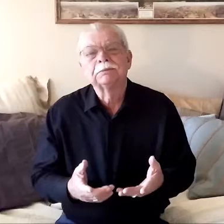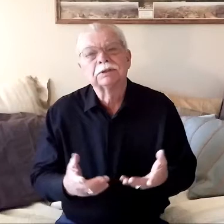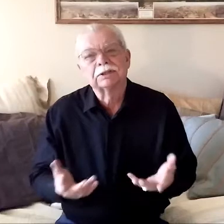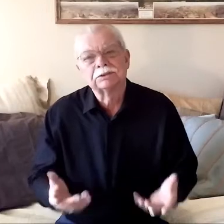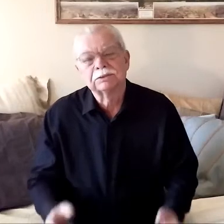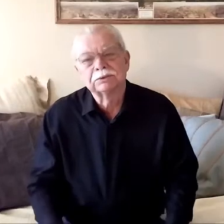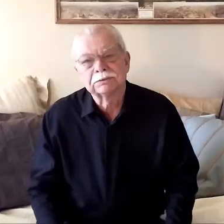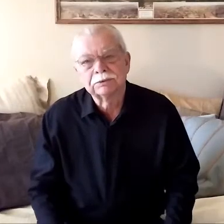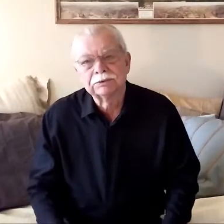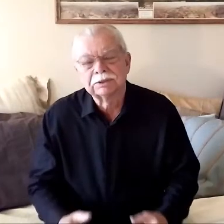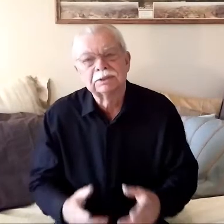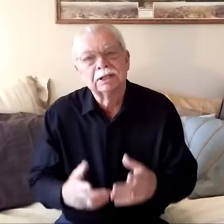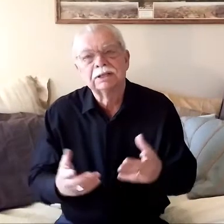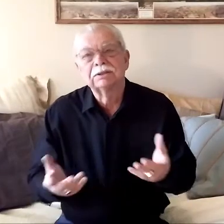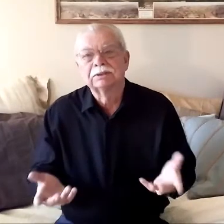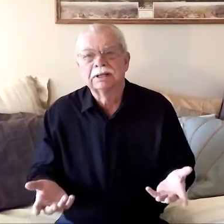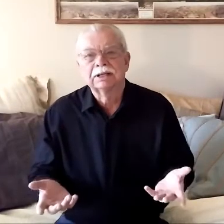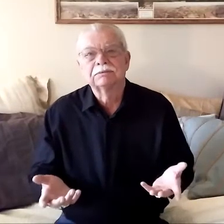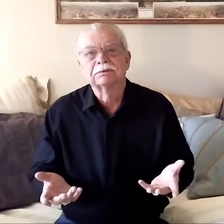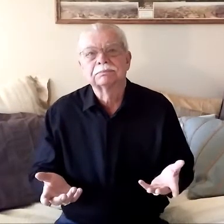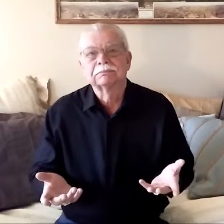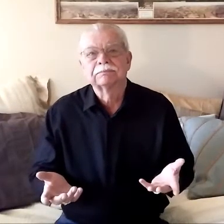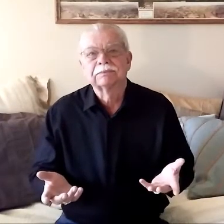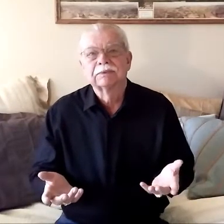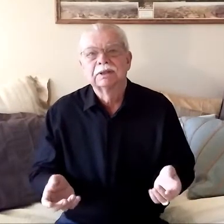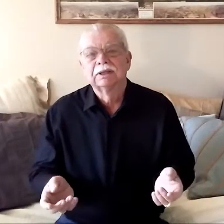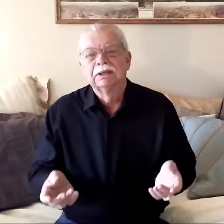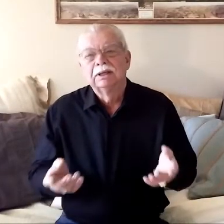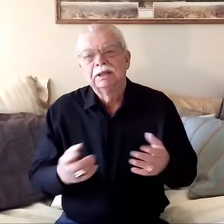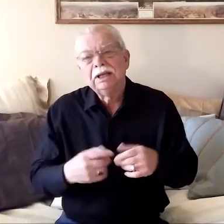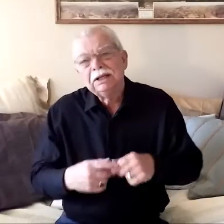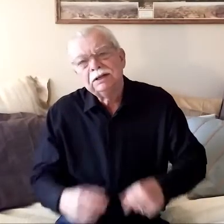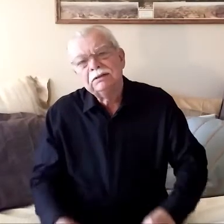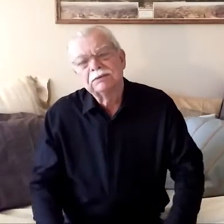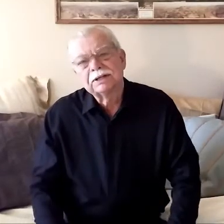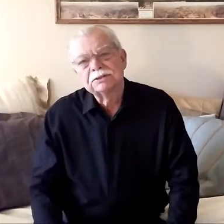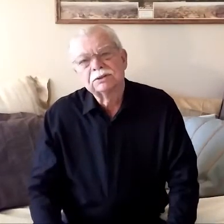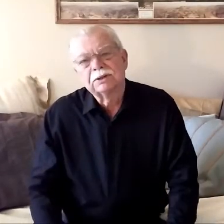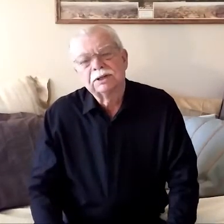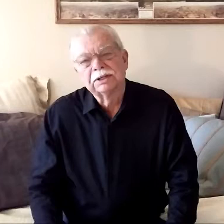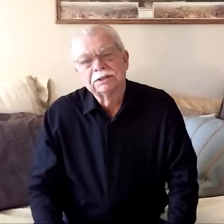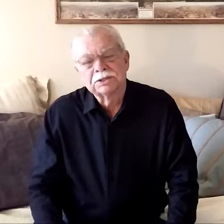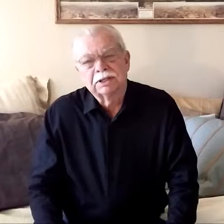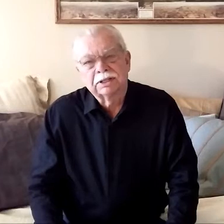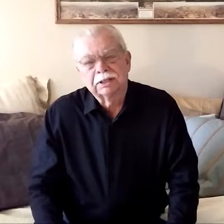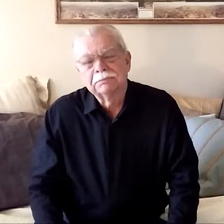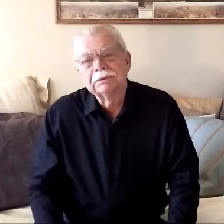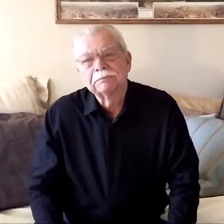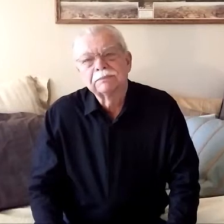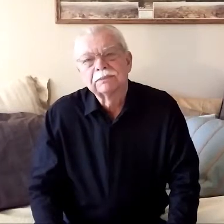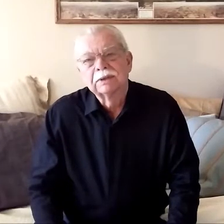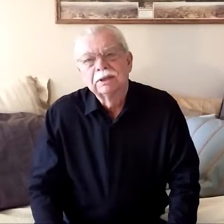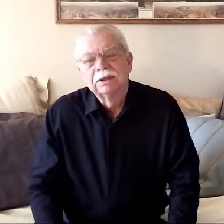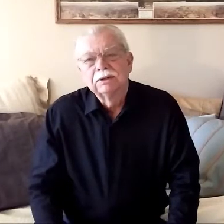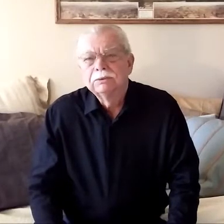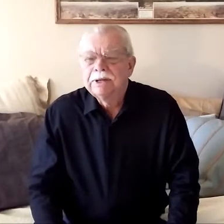because she was a virgin and he could not have her he had an adviser called jonadab who